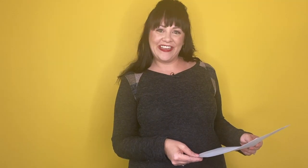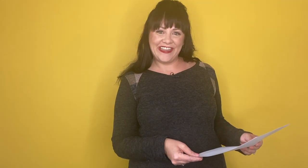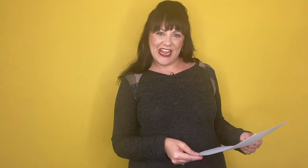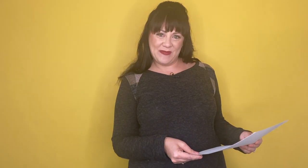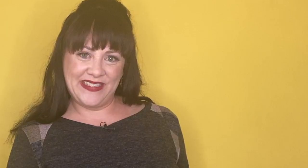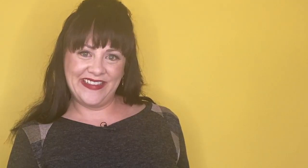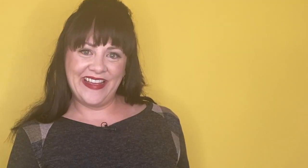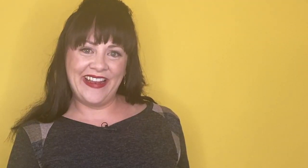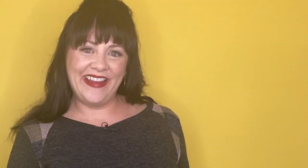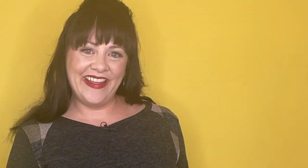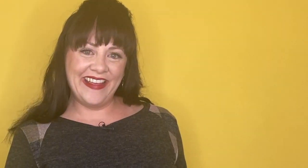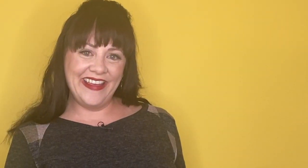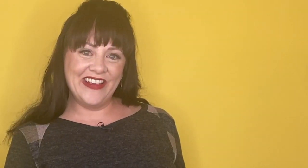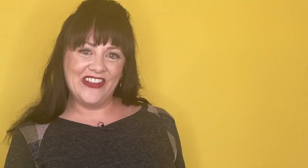clams. And eels.